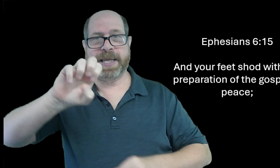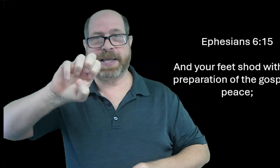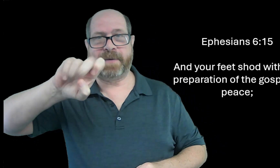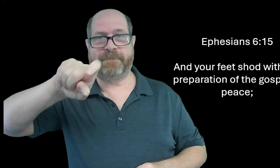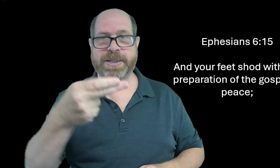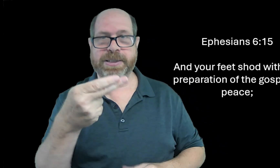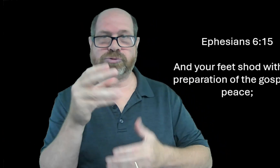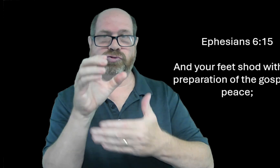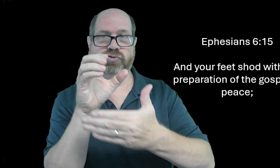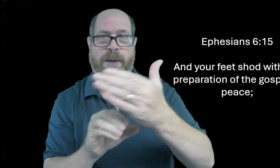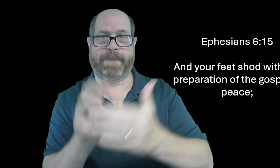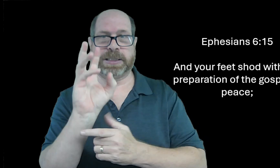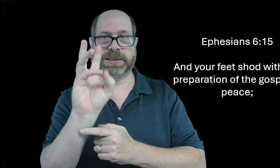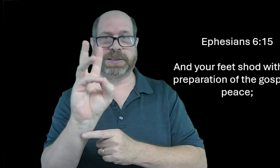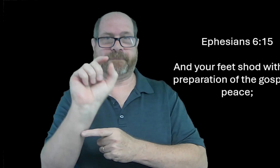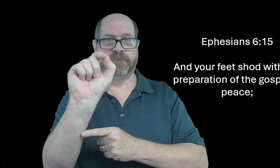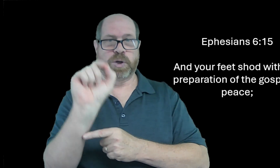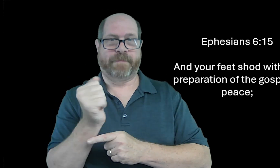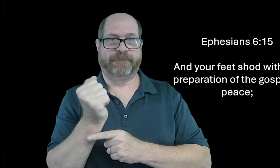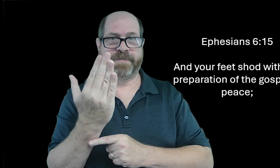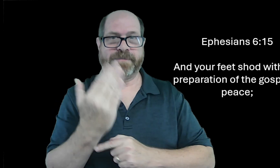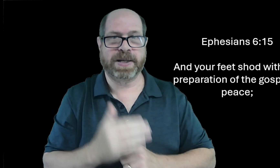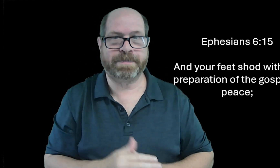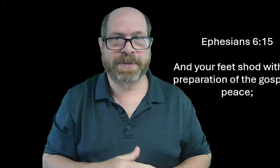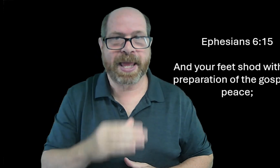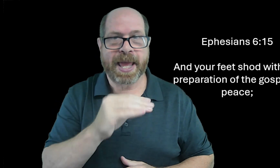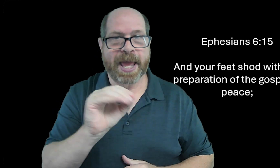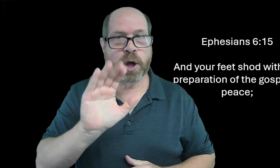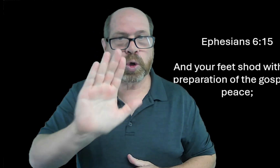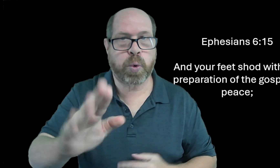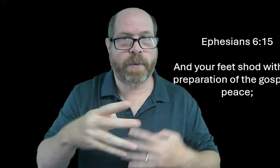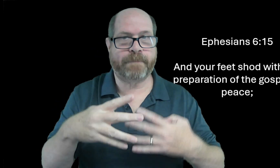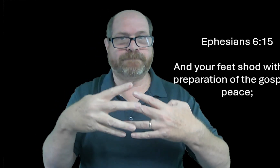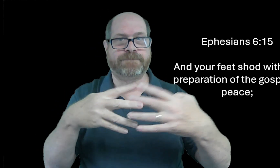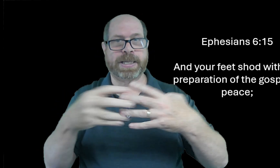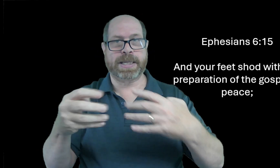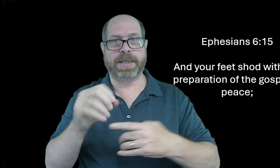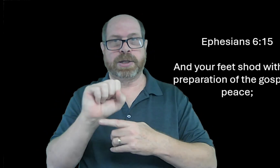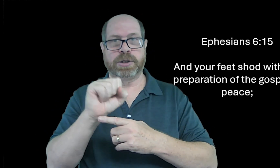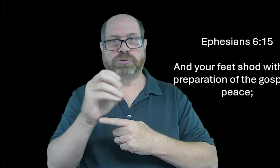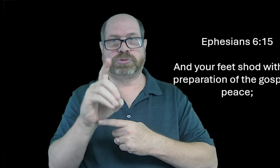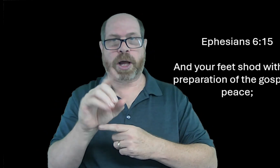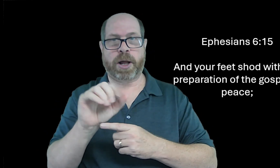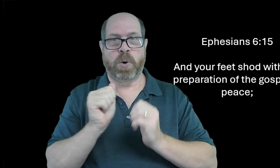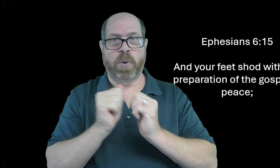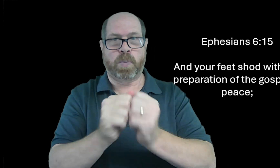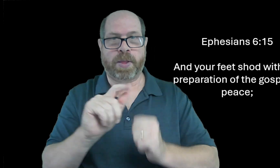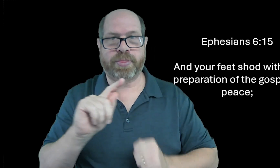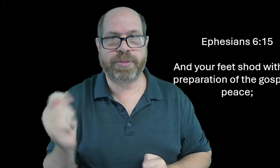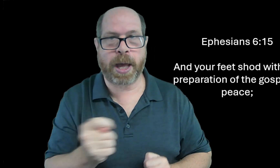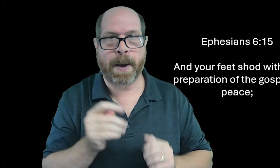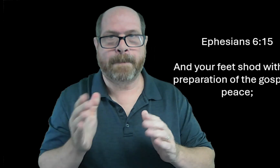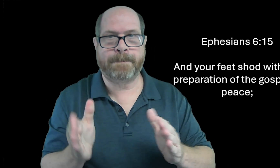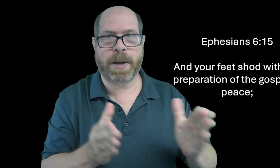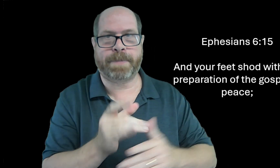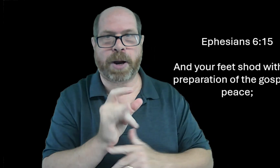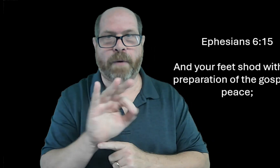ephesians chapter 6 verse 15 and your feet shot with